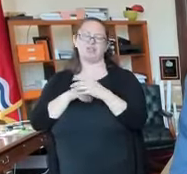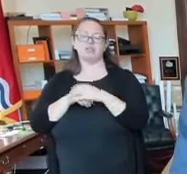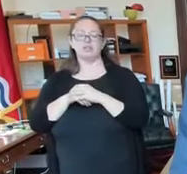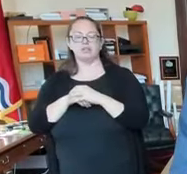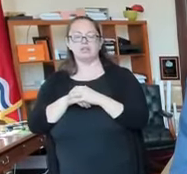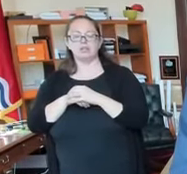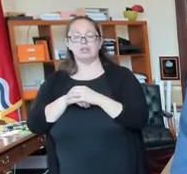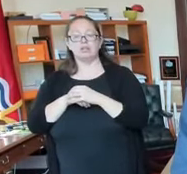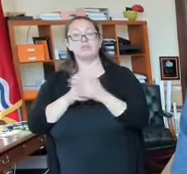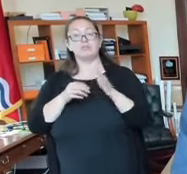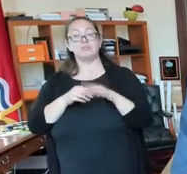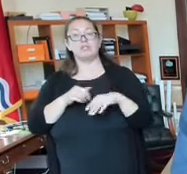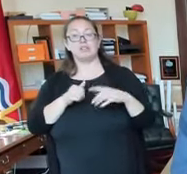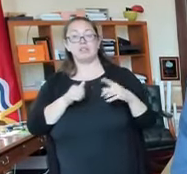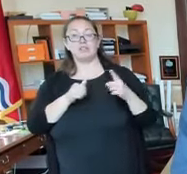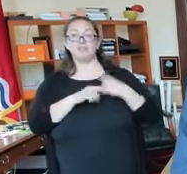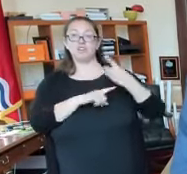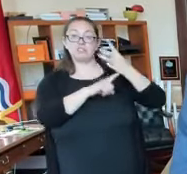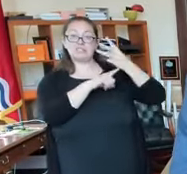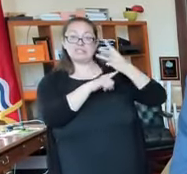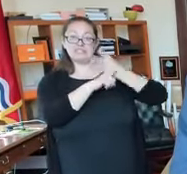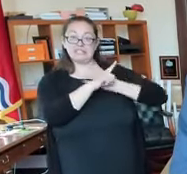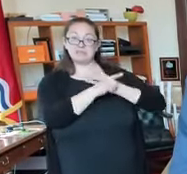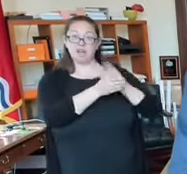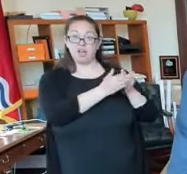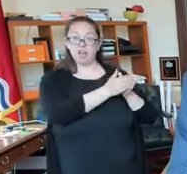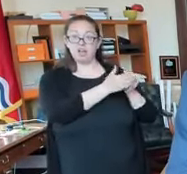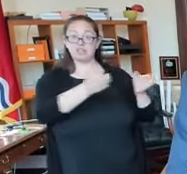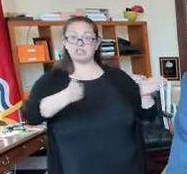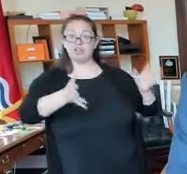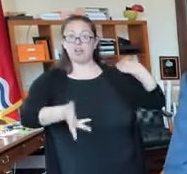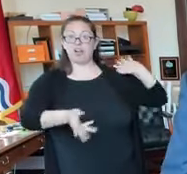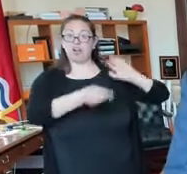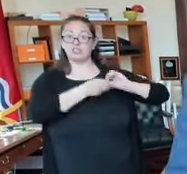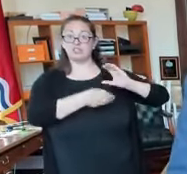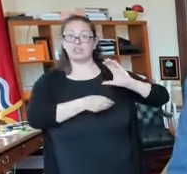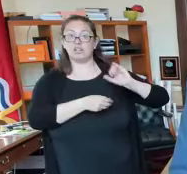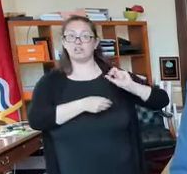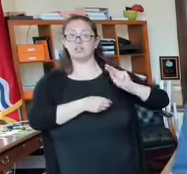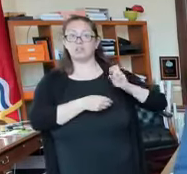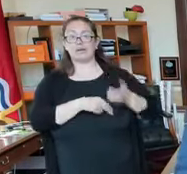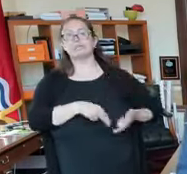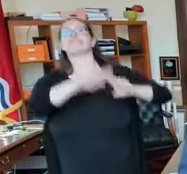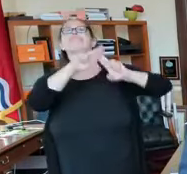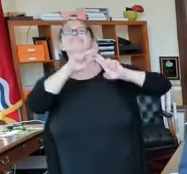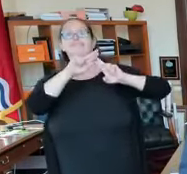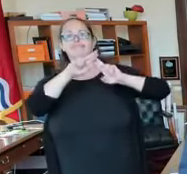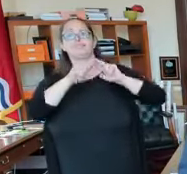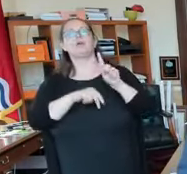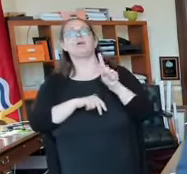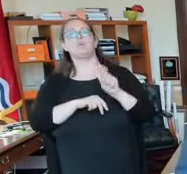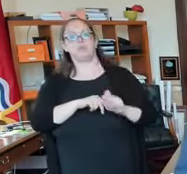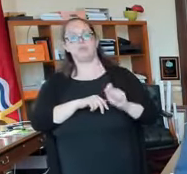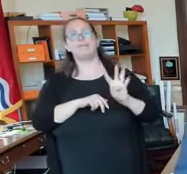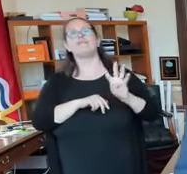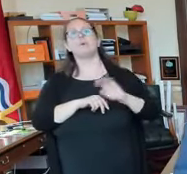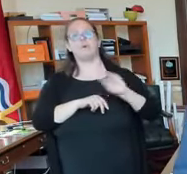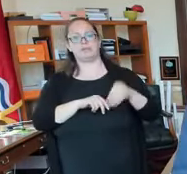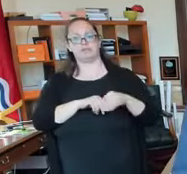the first half of the year is up 1.4%. We're working on many